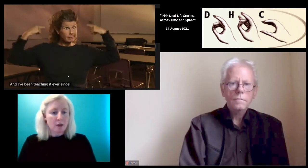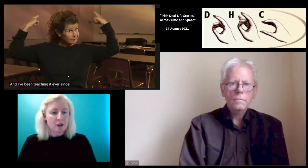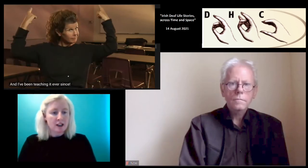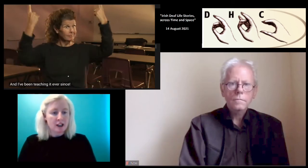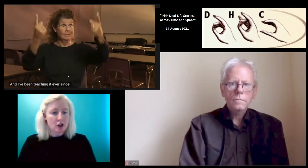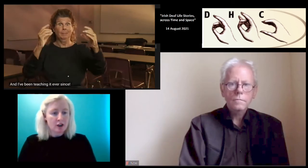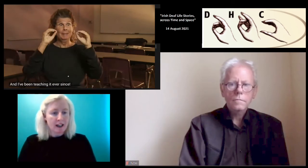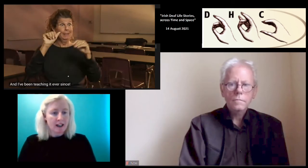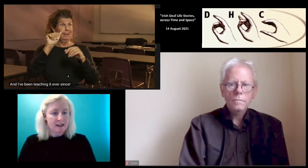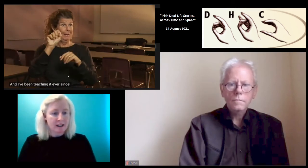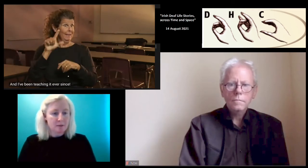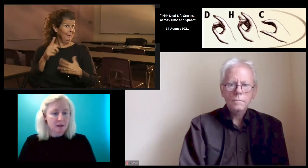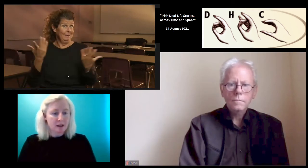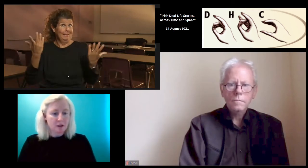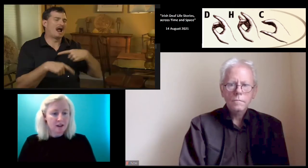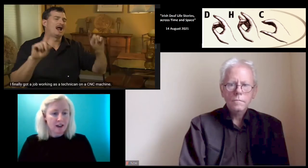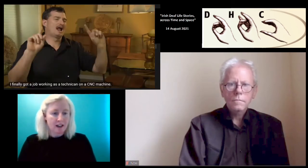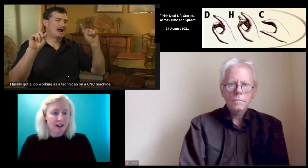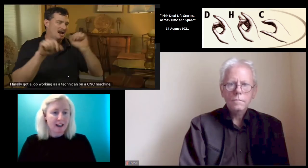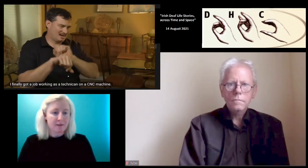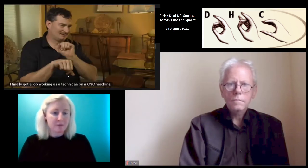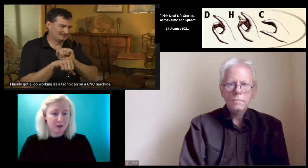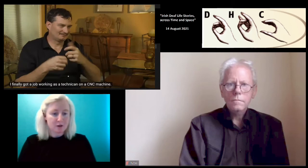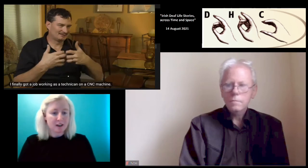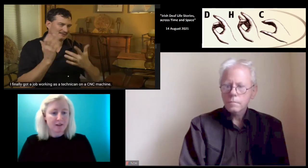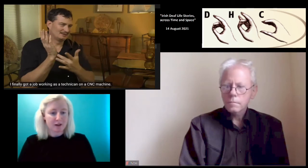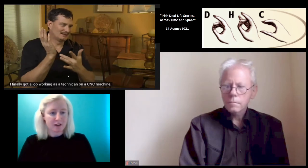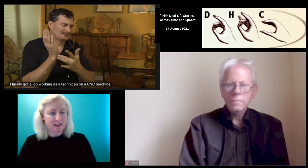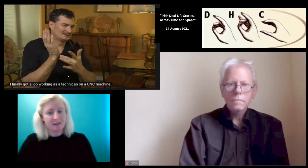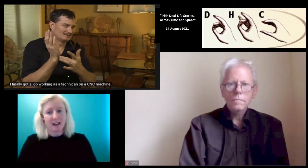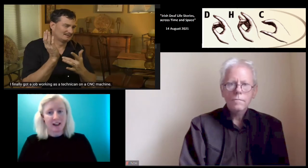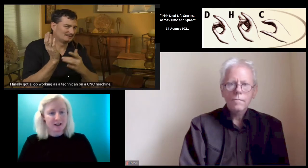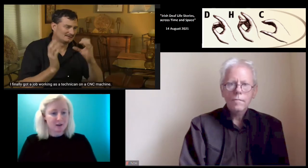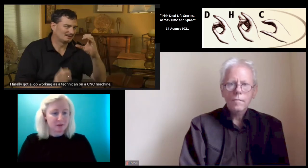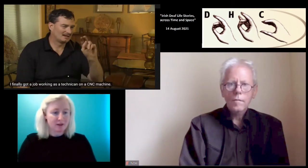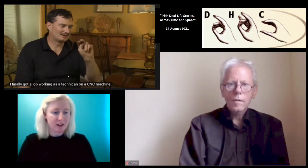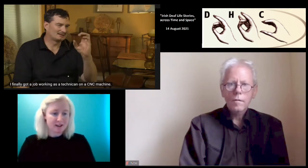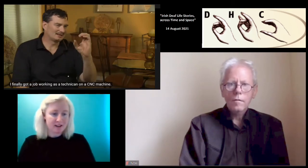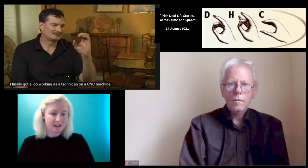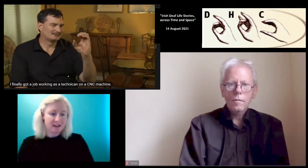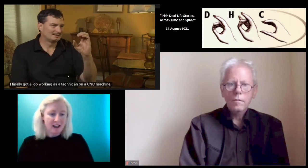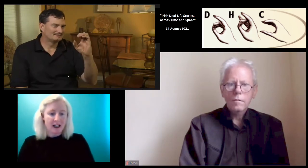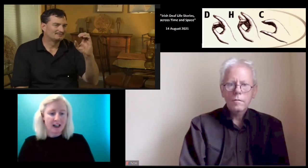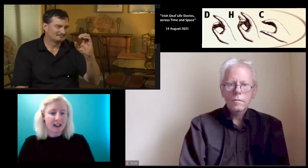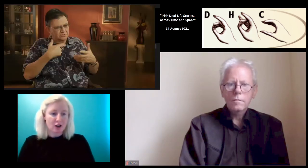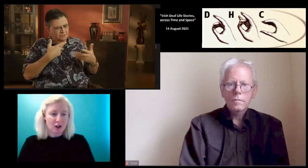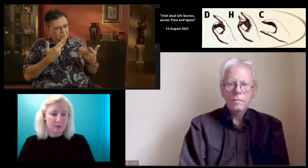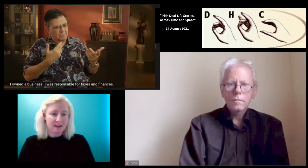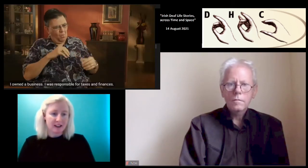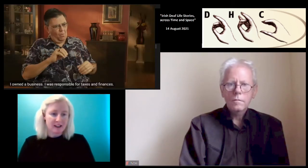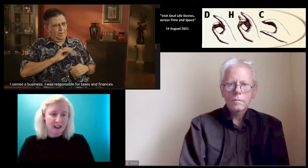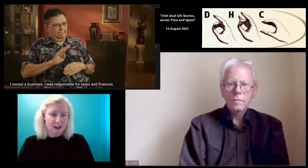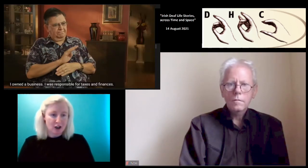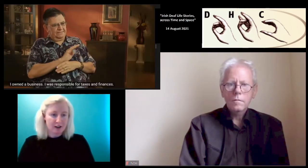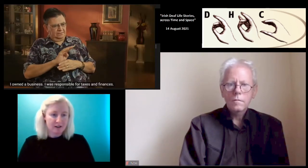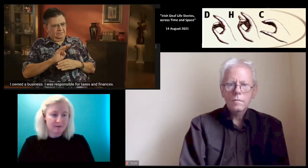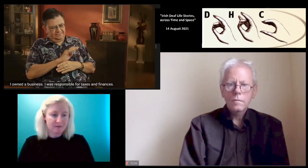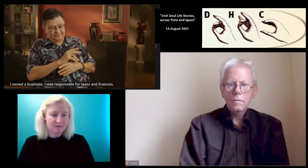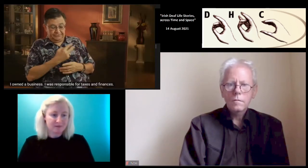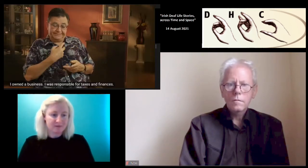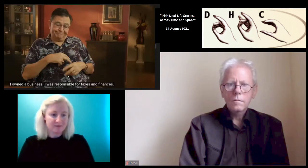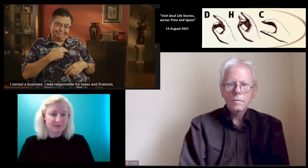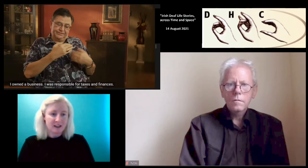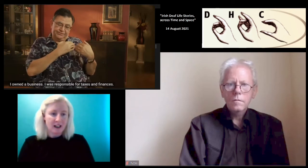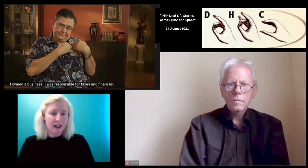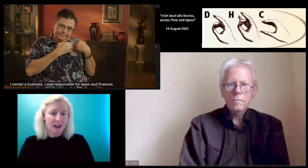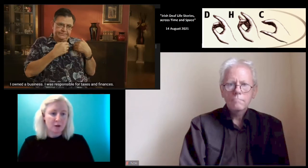I thought I would teach ASL to begin with, and I have been doing that for the last number of years. I got a job as a technician.